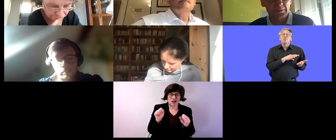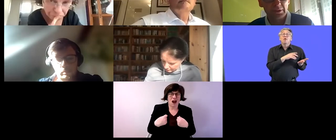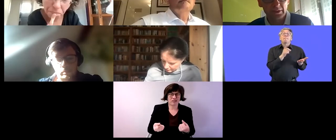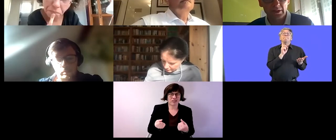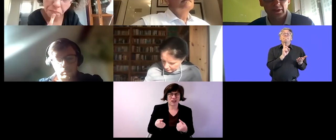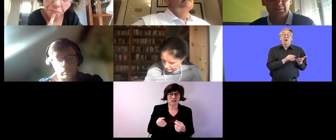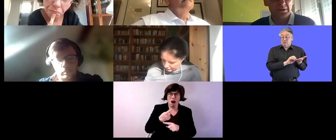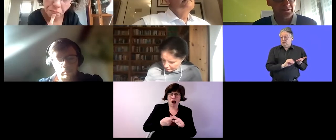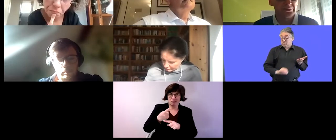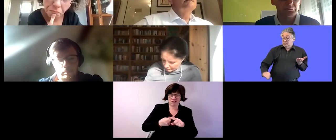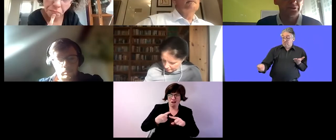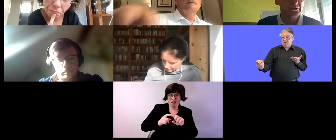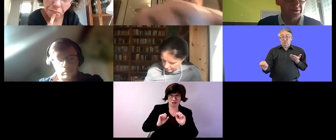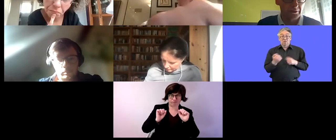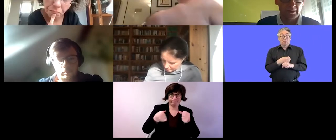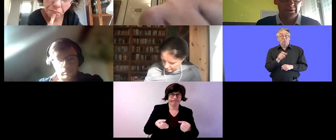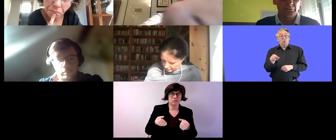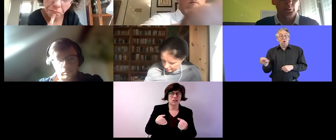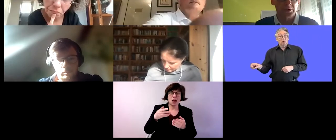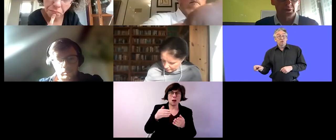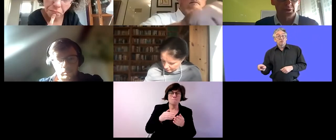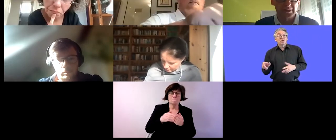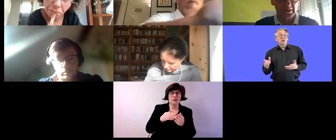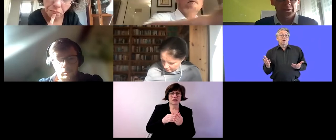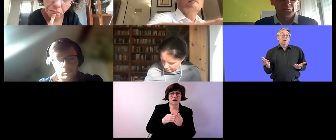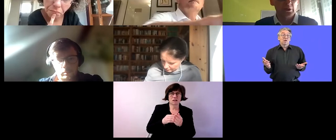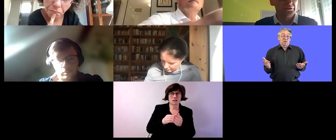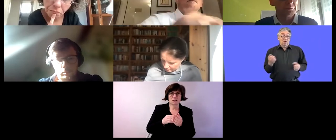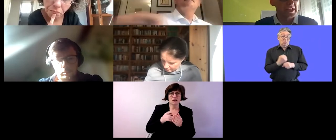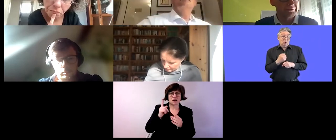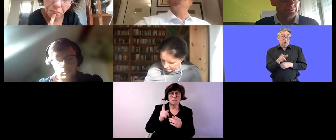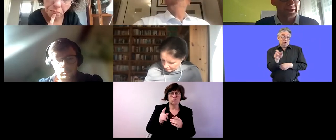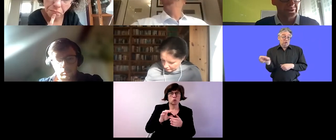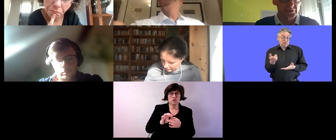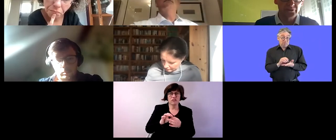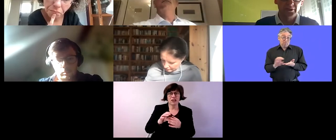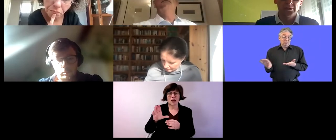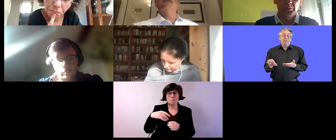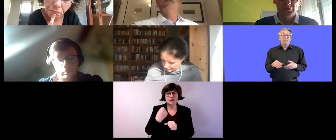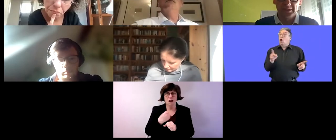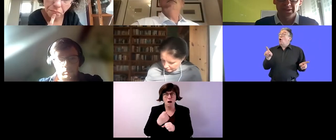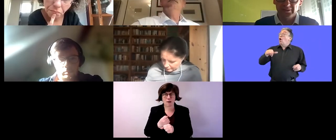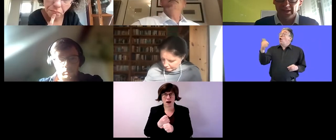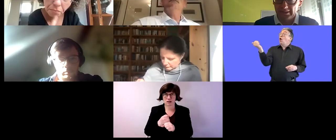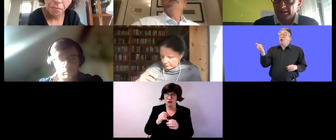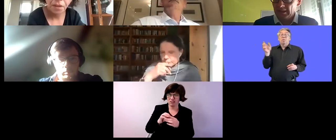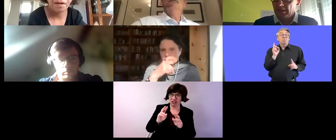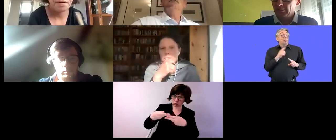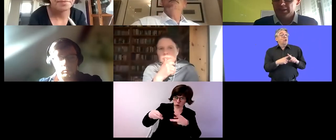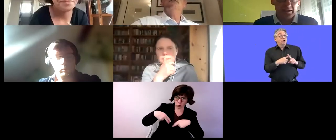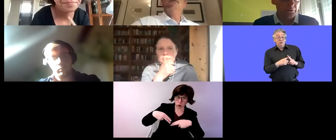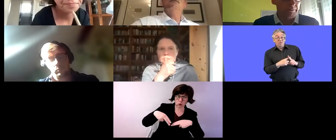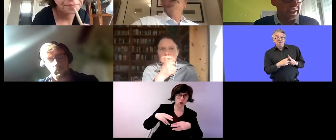to the um but i believe the stuff for the workers there are also private organizations which means that